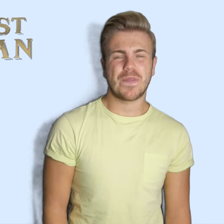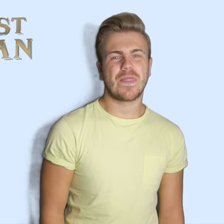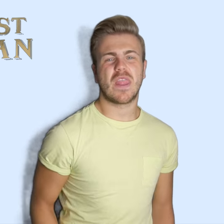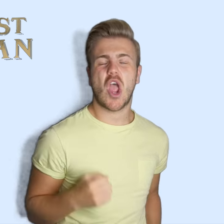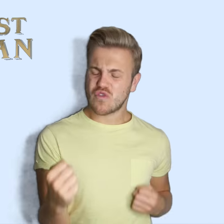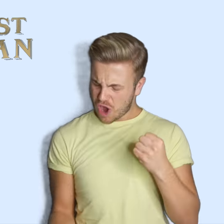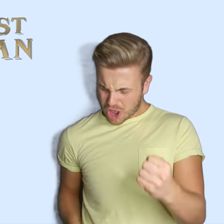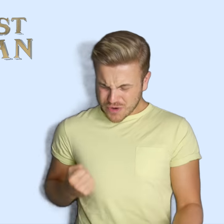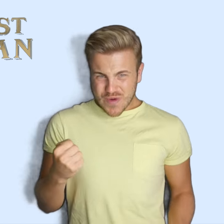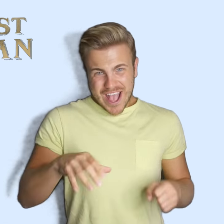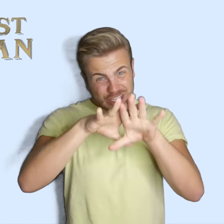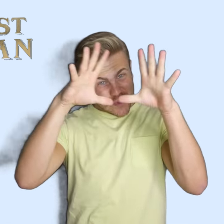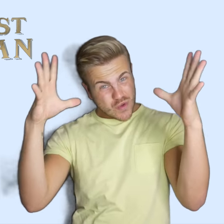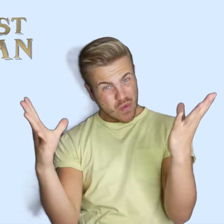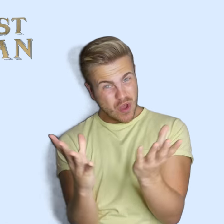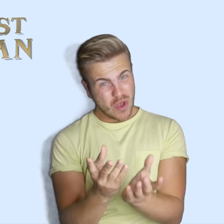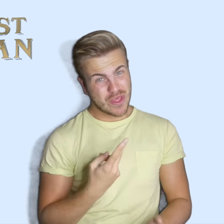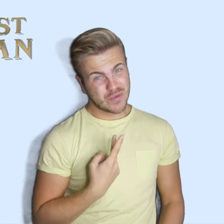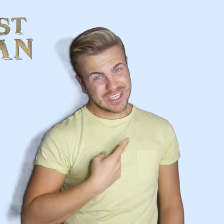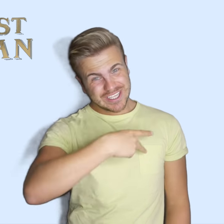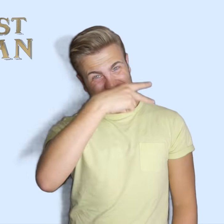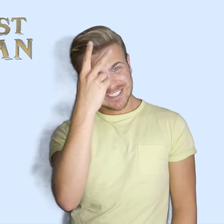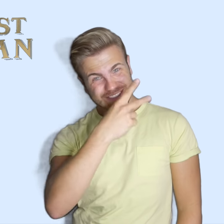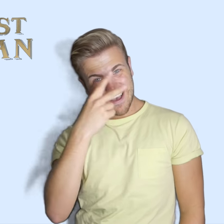Run away to a world that we desire